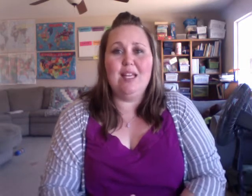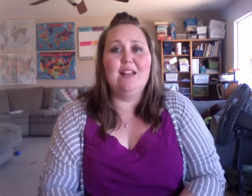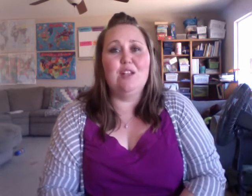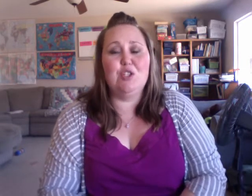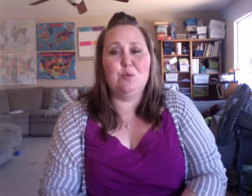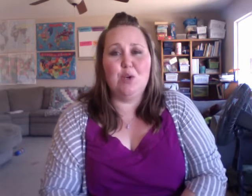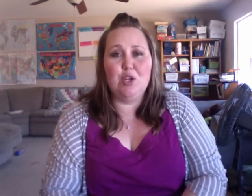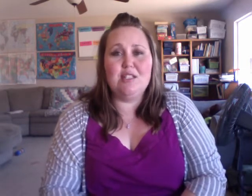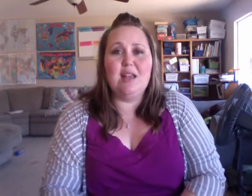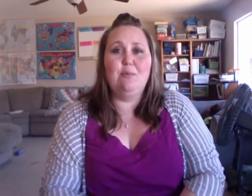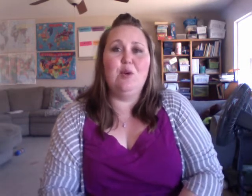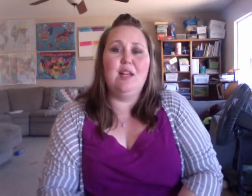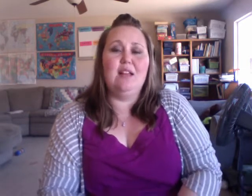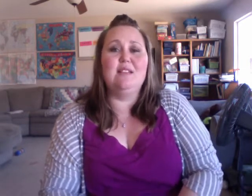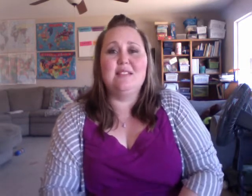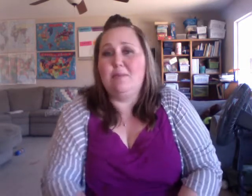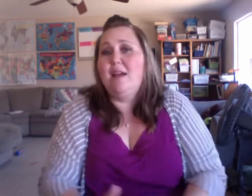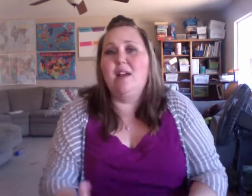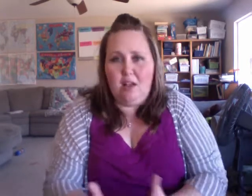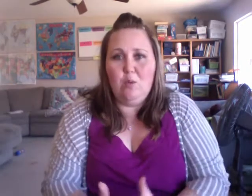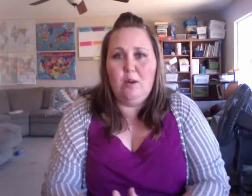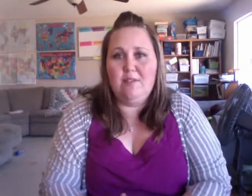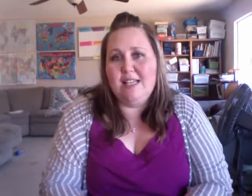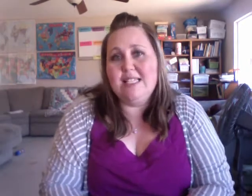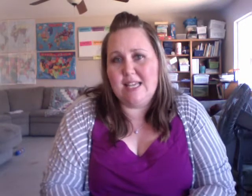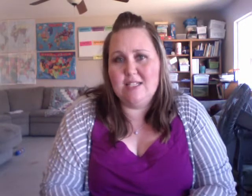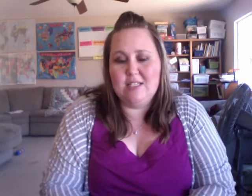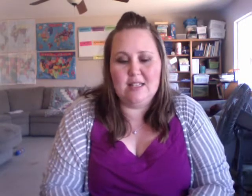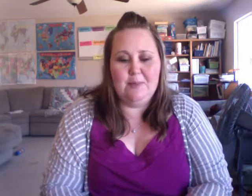English words and putting semi-equivalent signs to them.